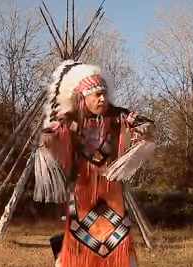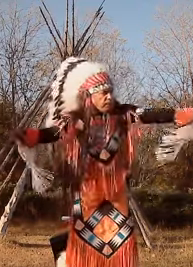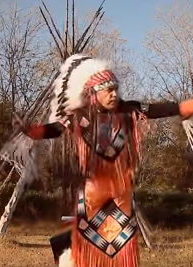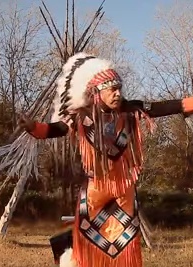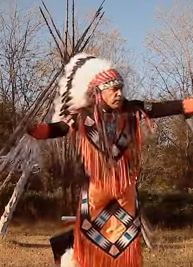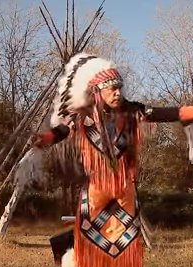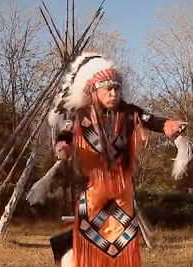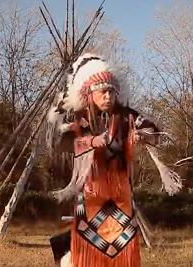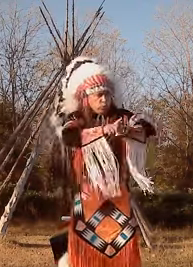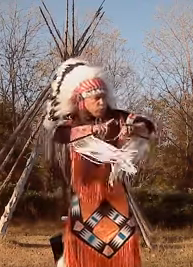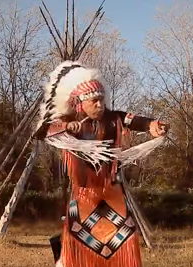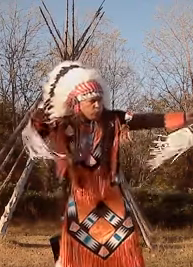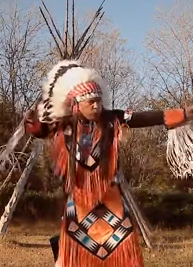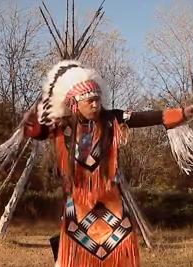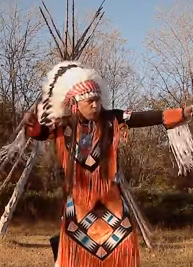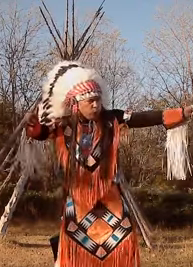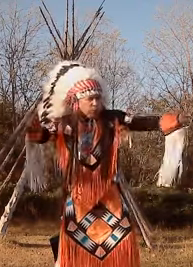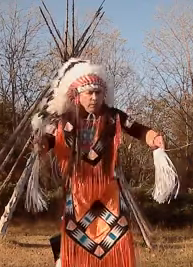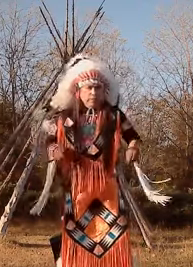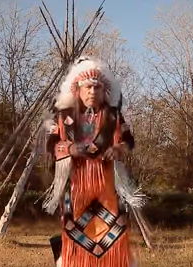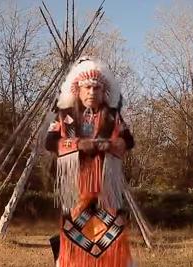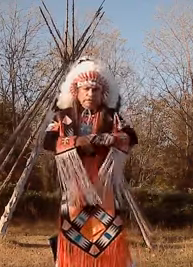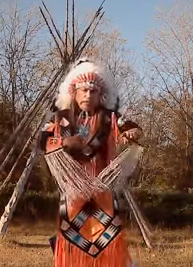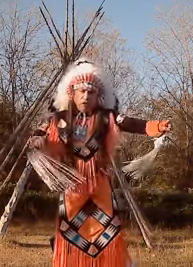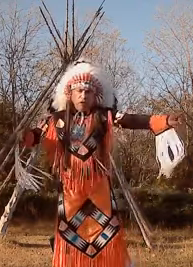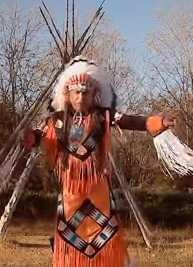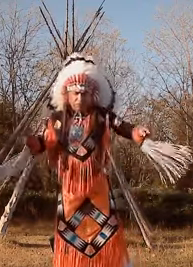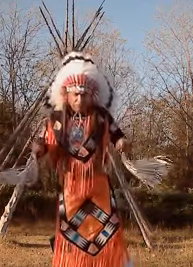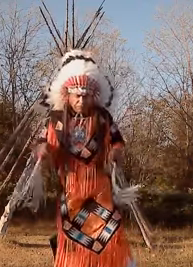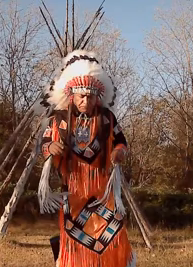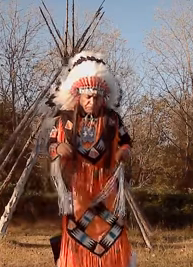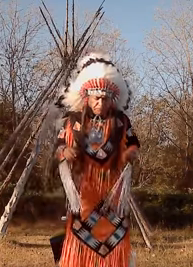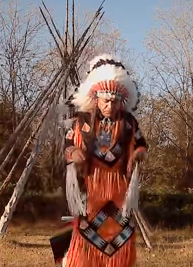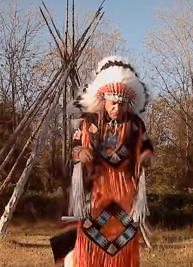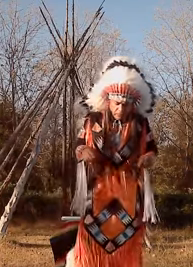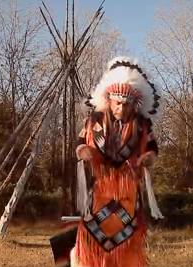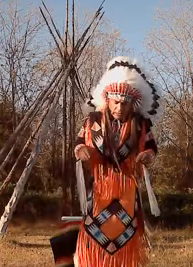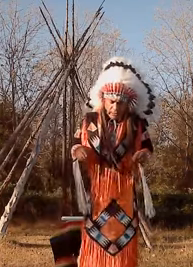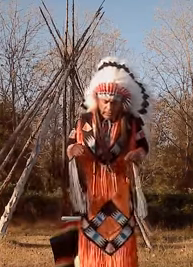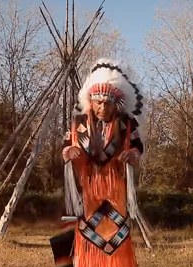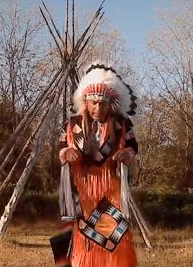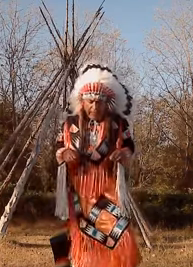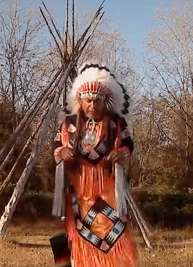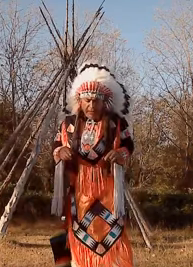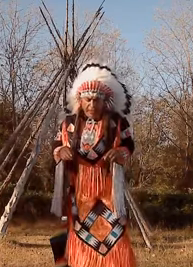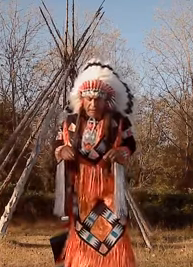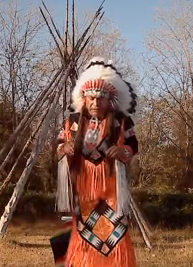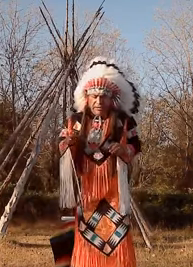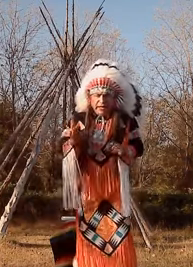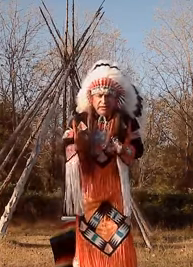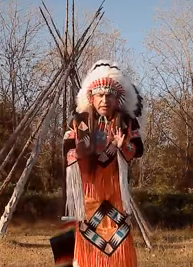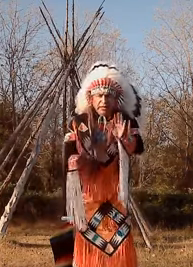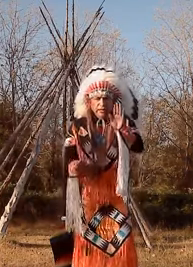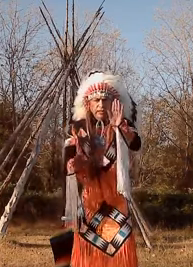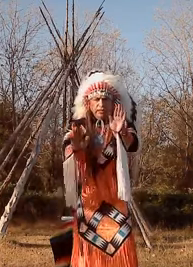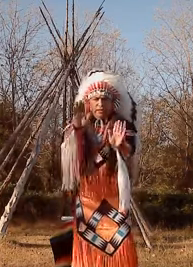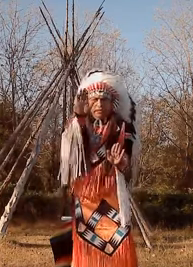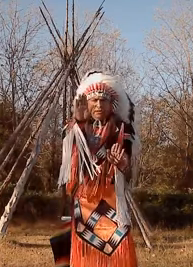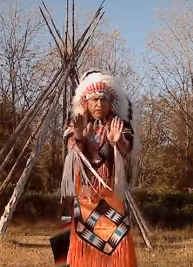take off and then dancing is